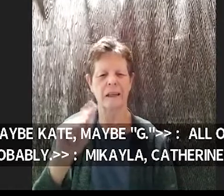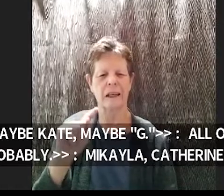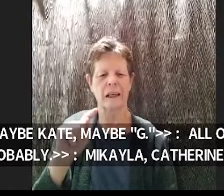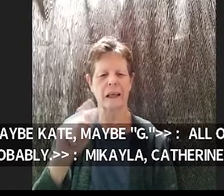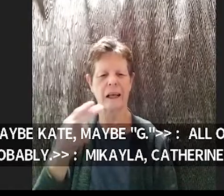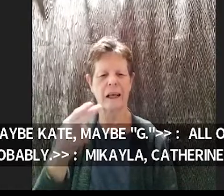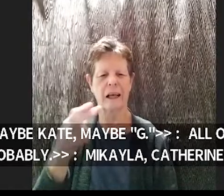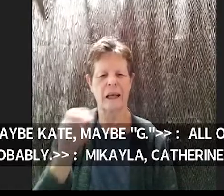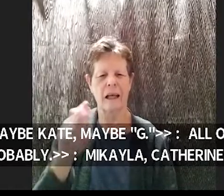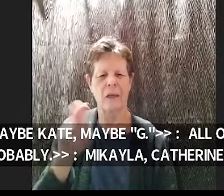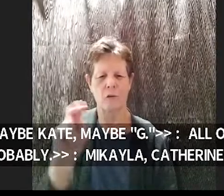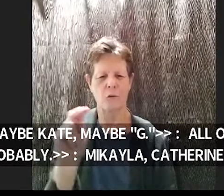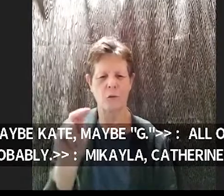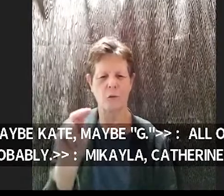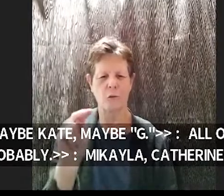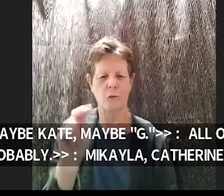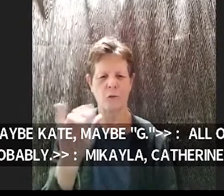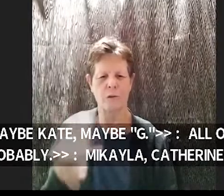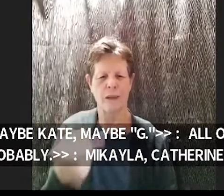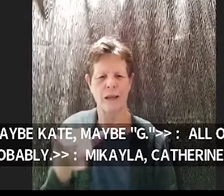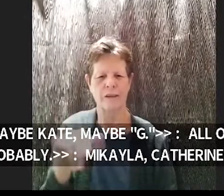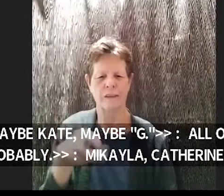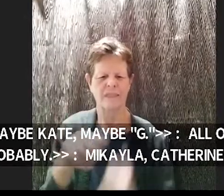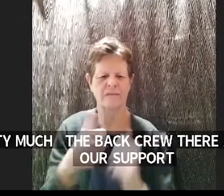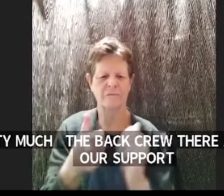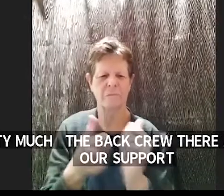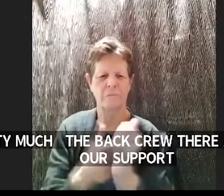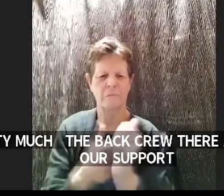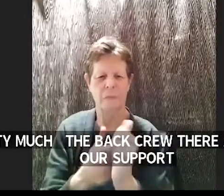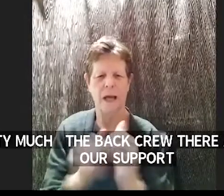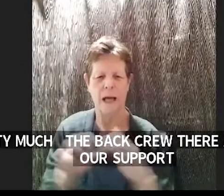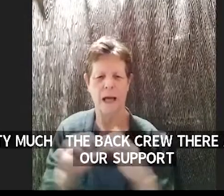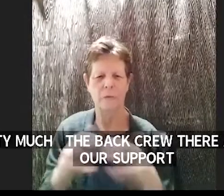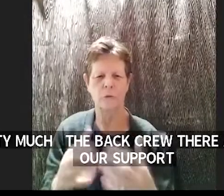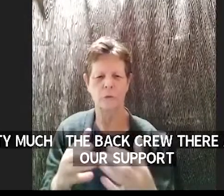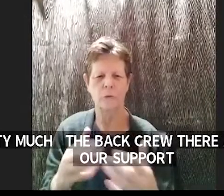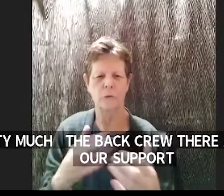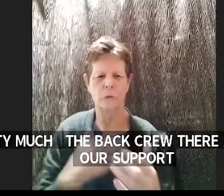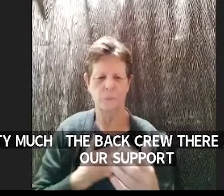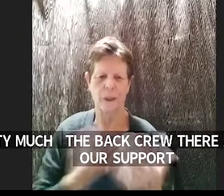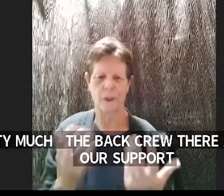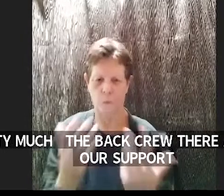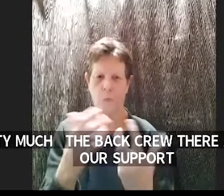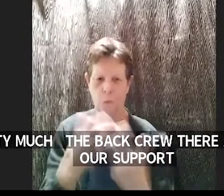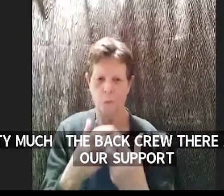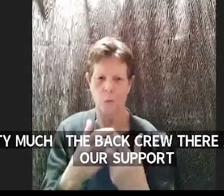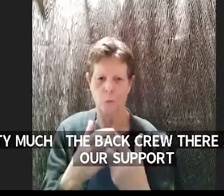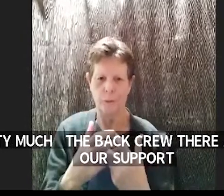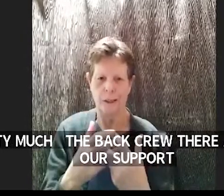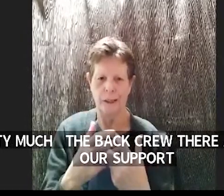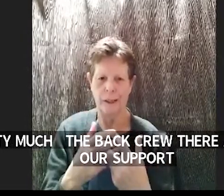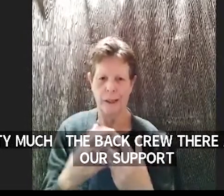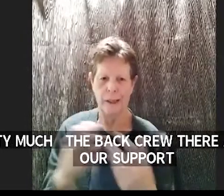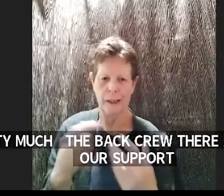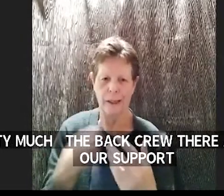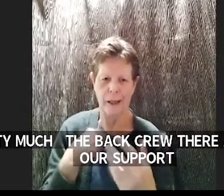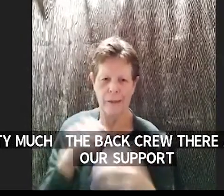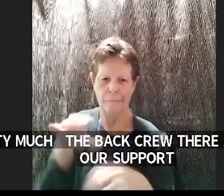there and then all of our support people i've got my roommate roped into this i grabbed them the last minute